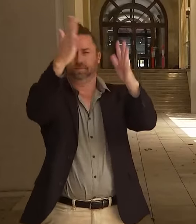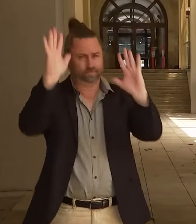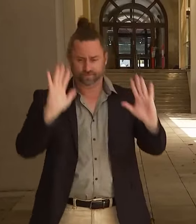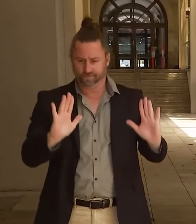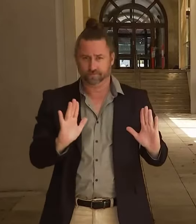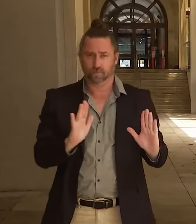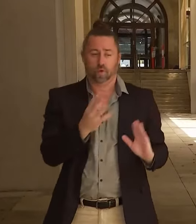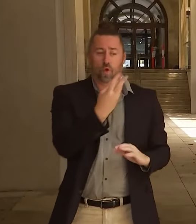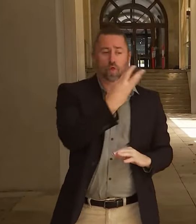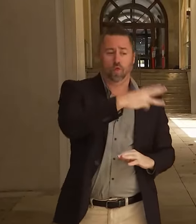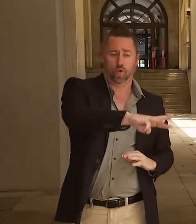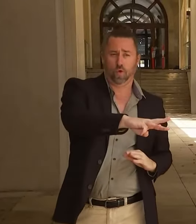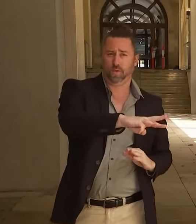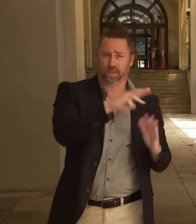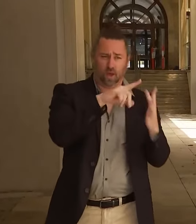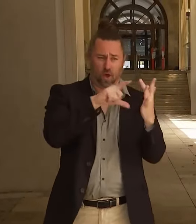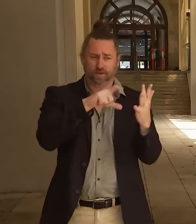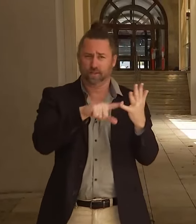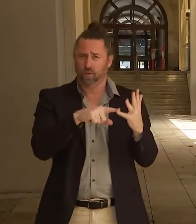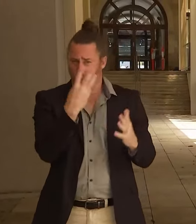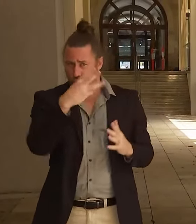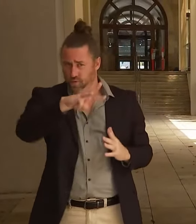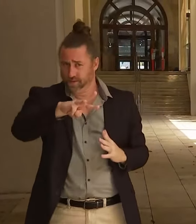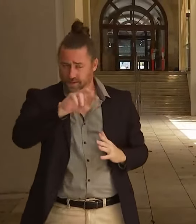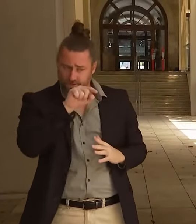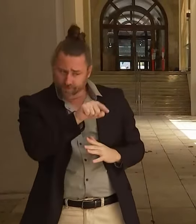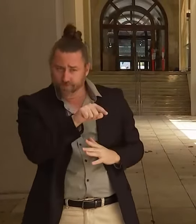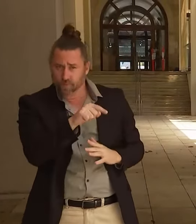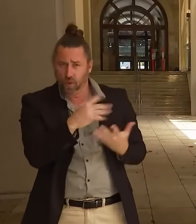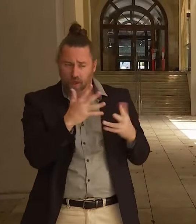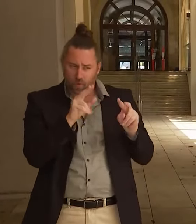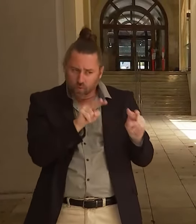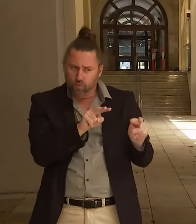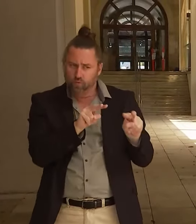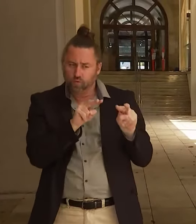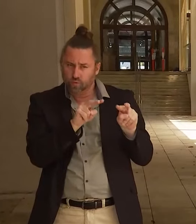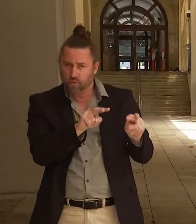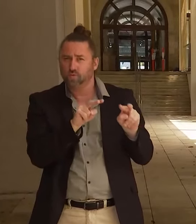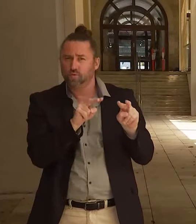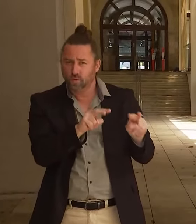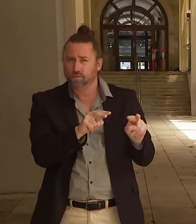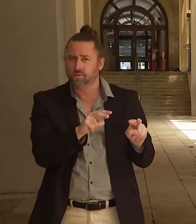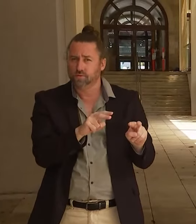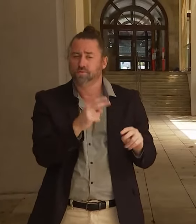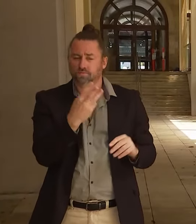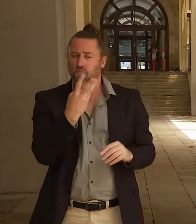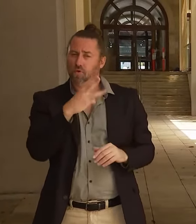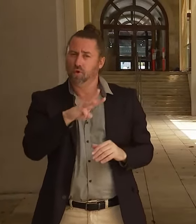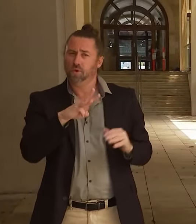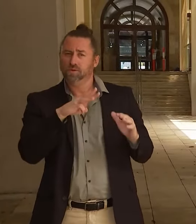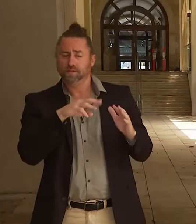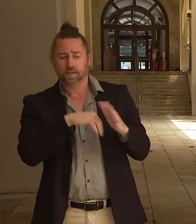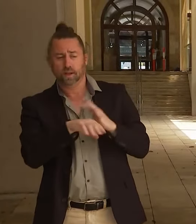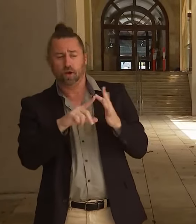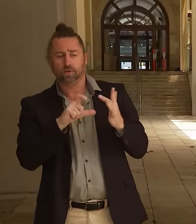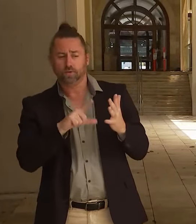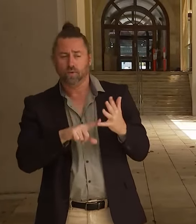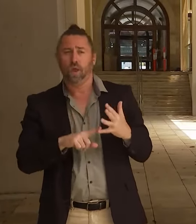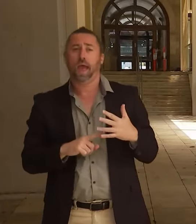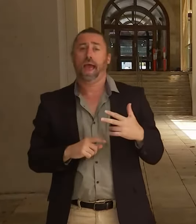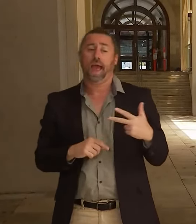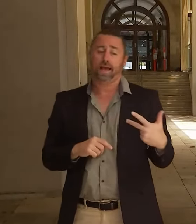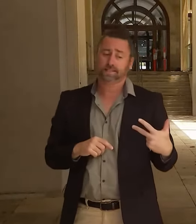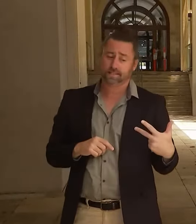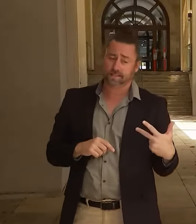are 30 patients in intensive care unit, the intensive care units of Queensland hospitals at present, eight of whom